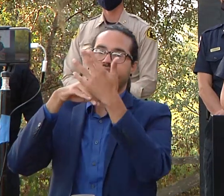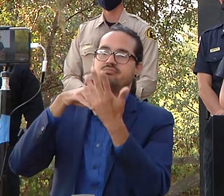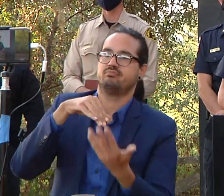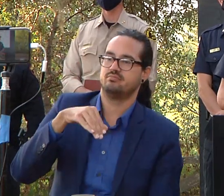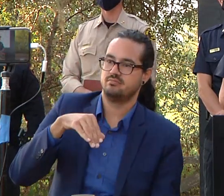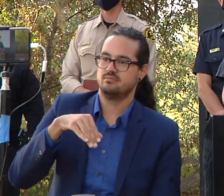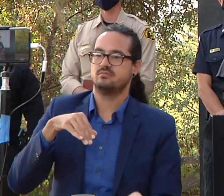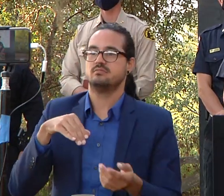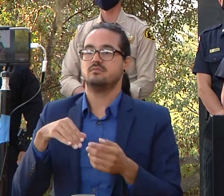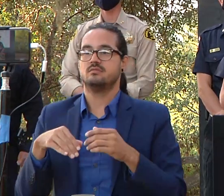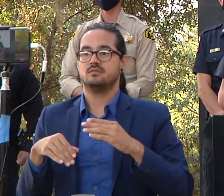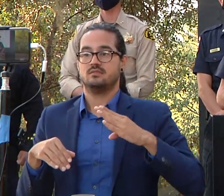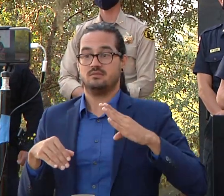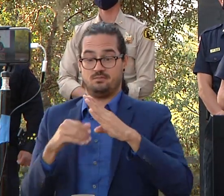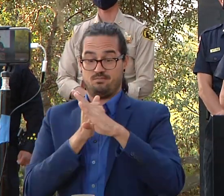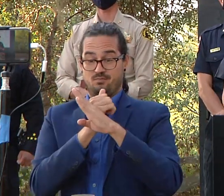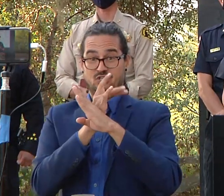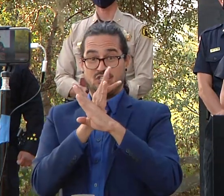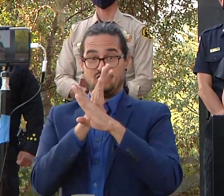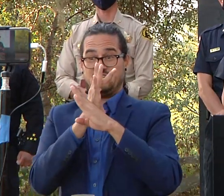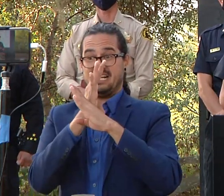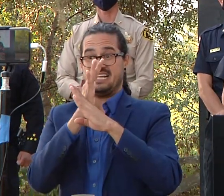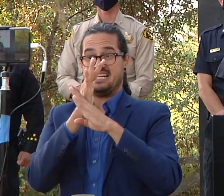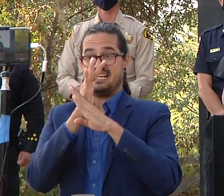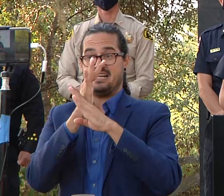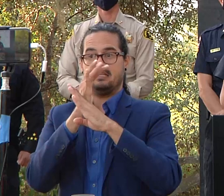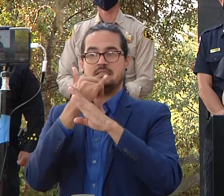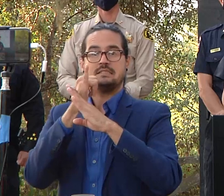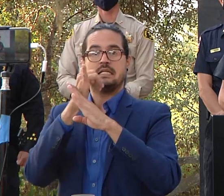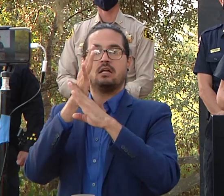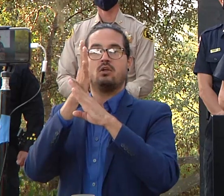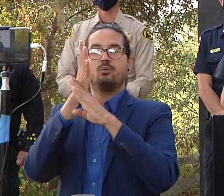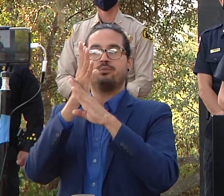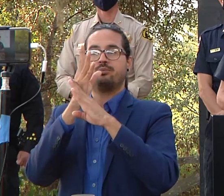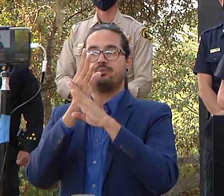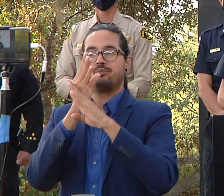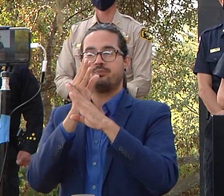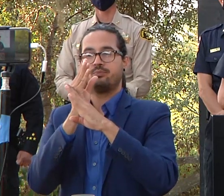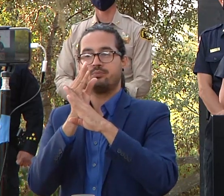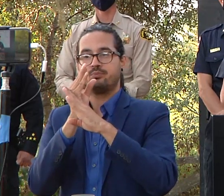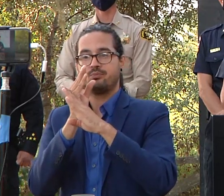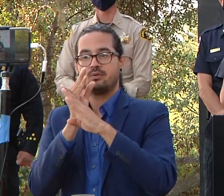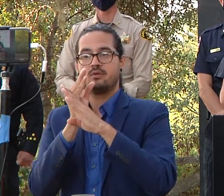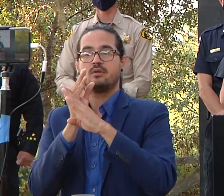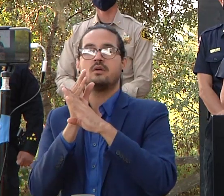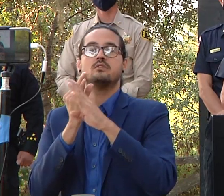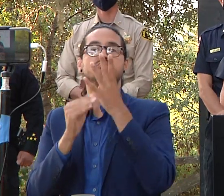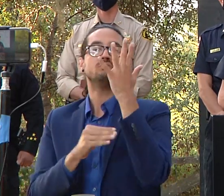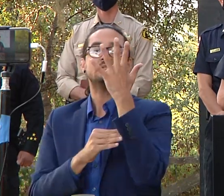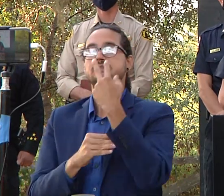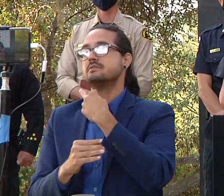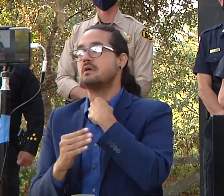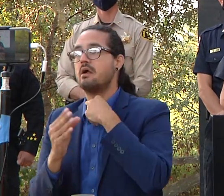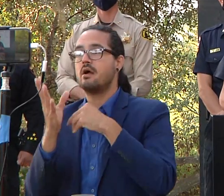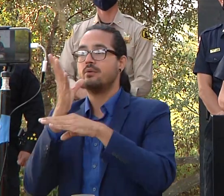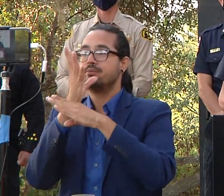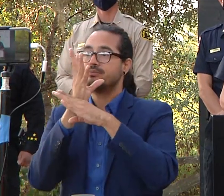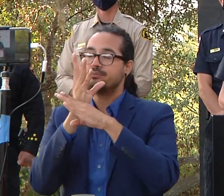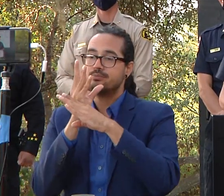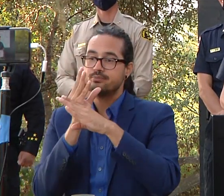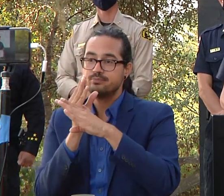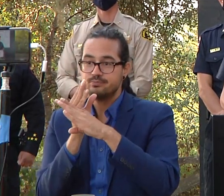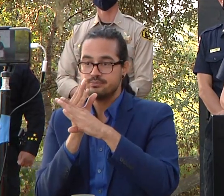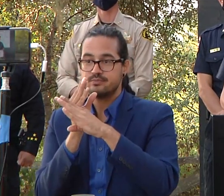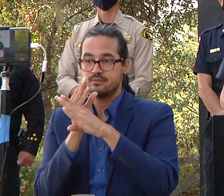and as that burn material degrades like a tree or stump or log then it loosens up and then it rolls